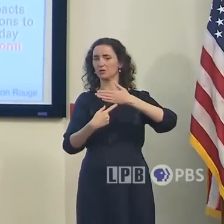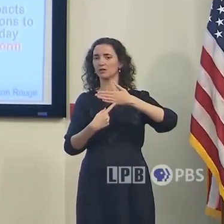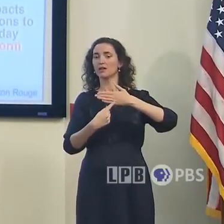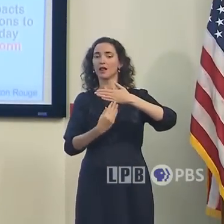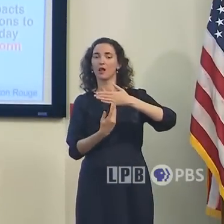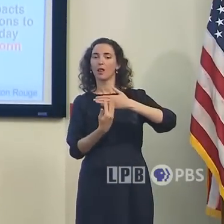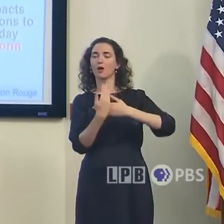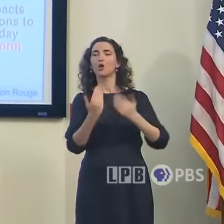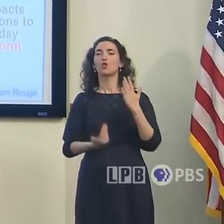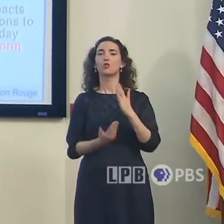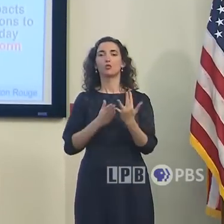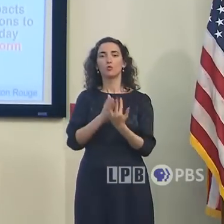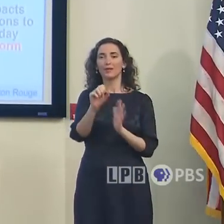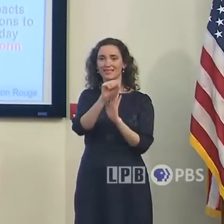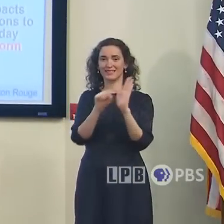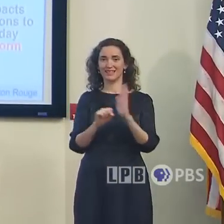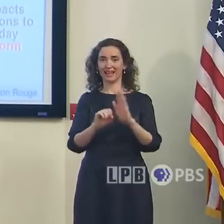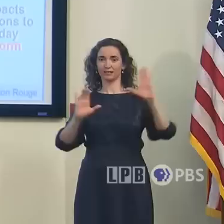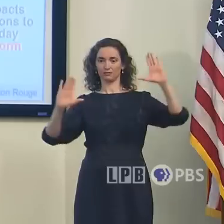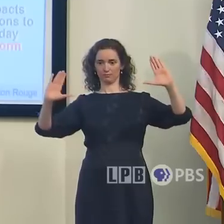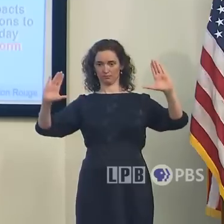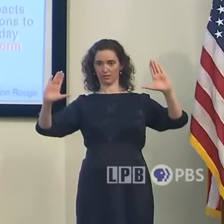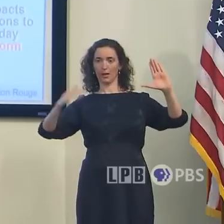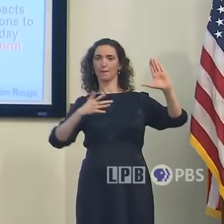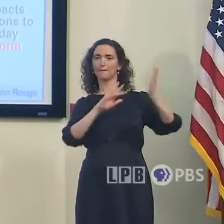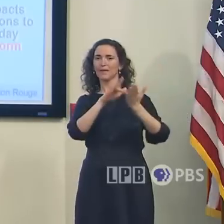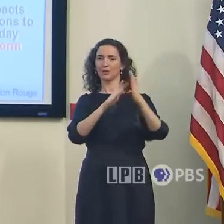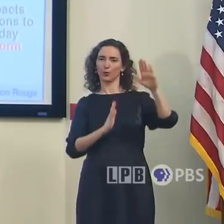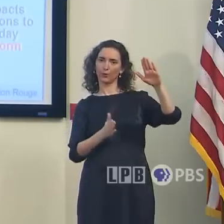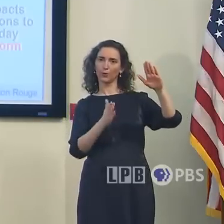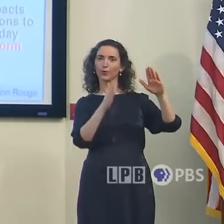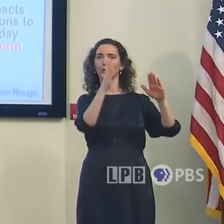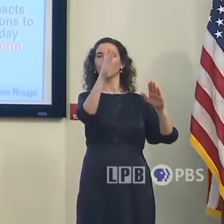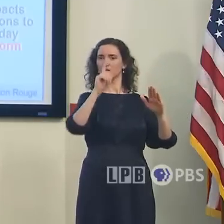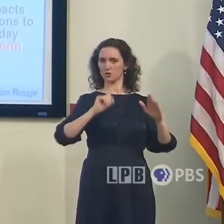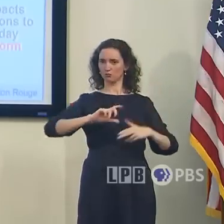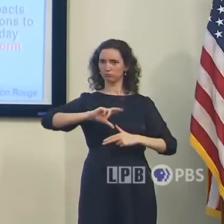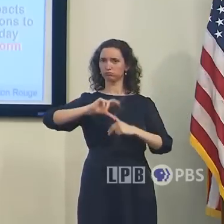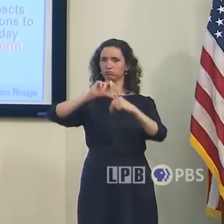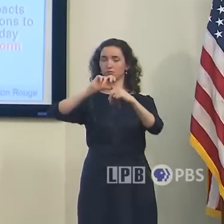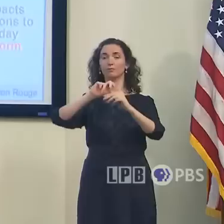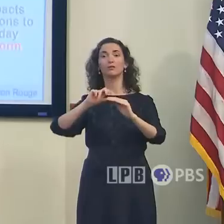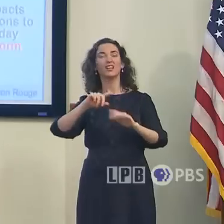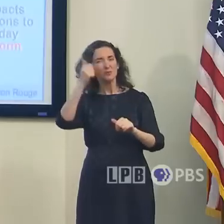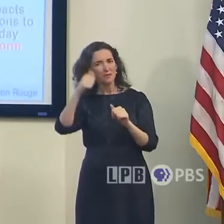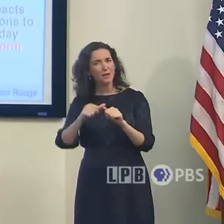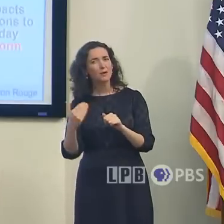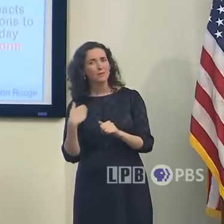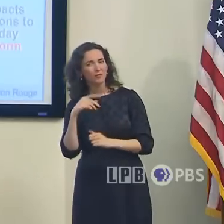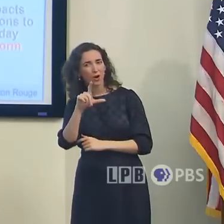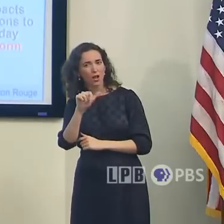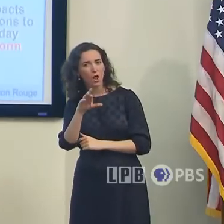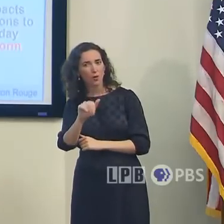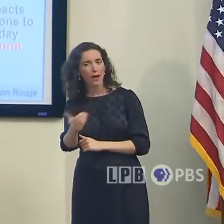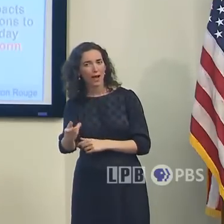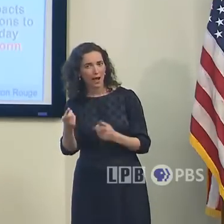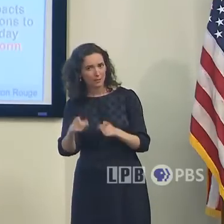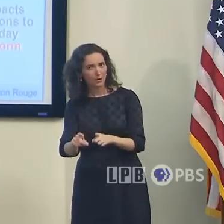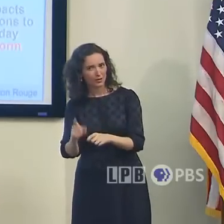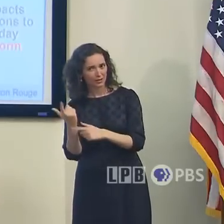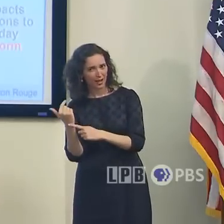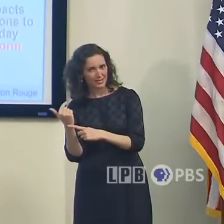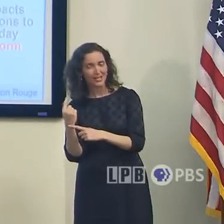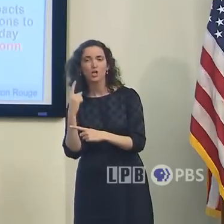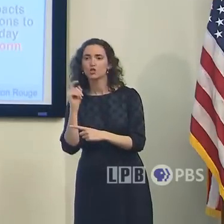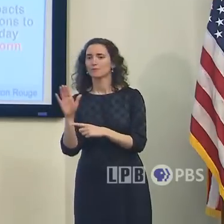state. This is where I think we can remember a little bit about also what Laura did because I think we'll see some similar conditions